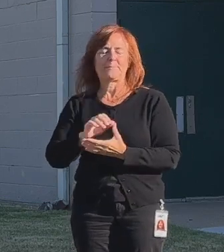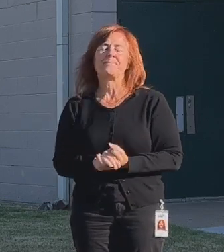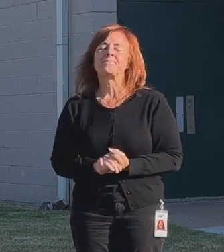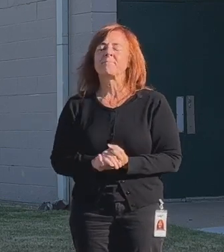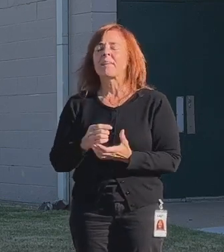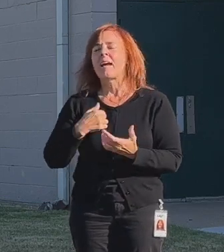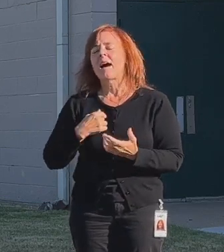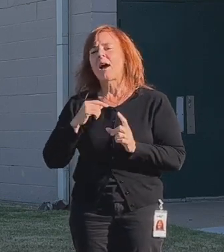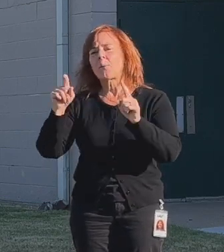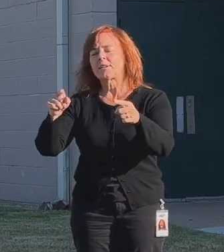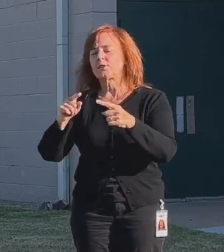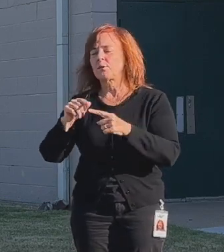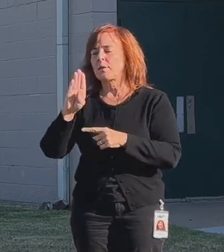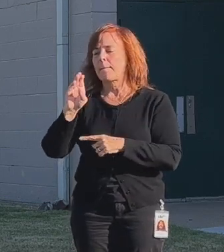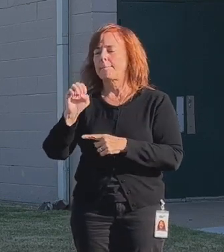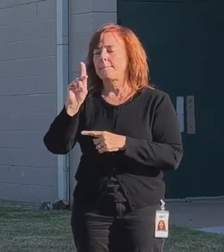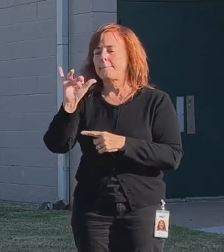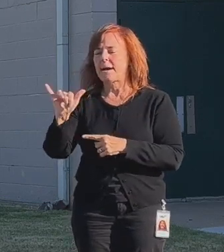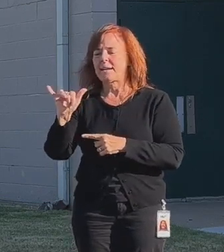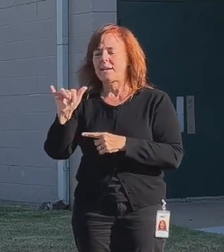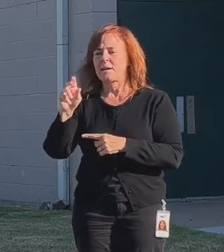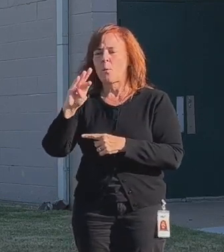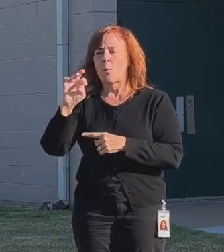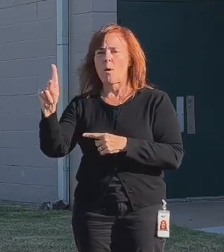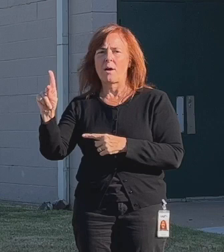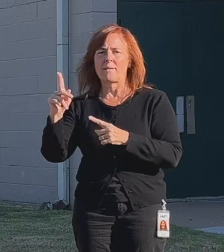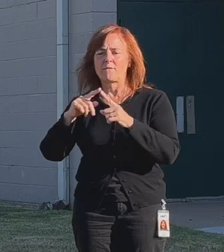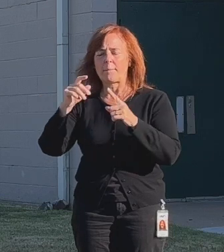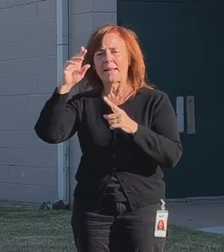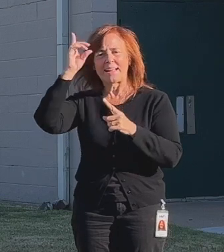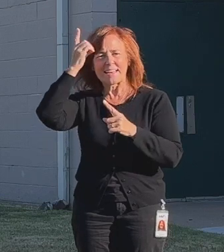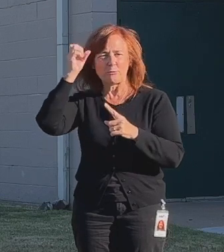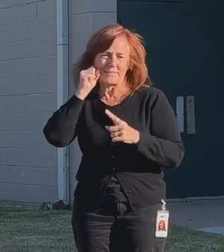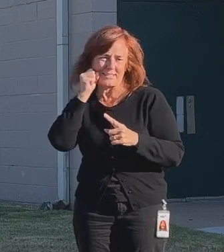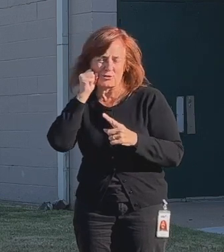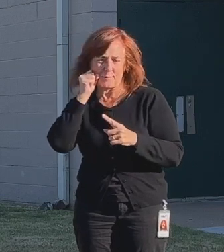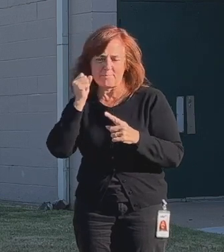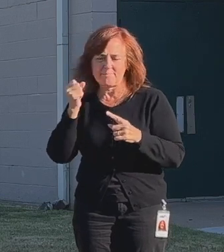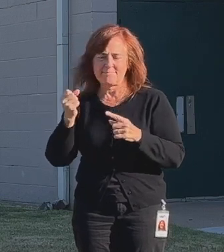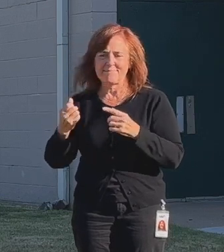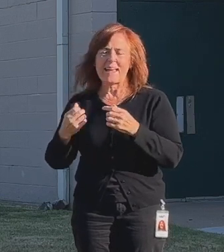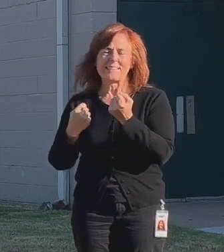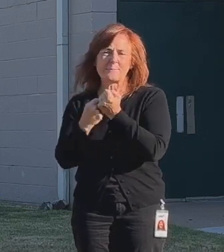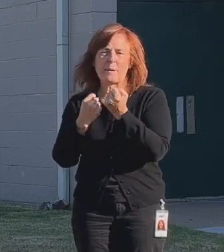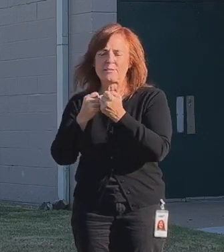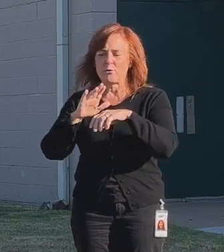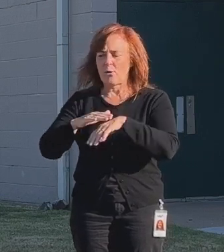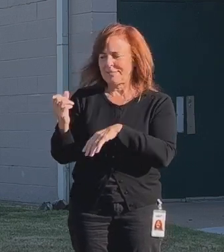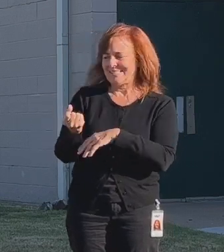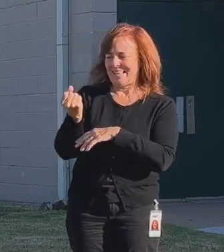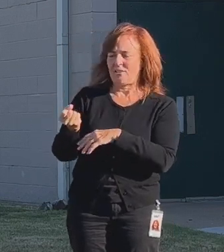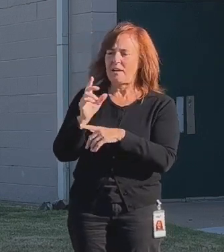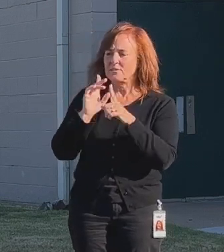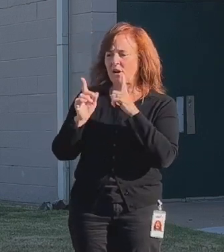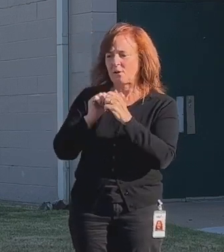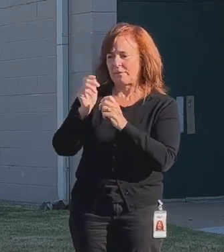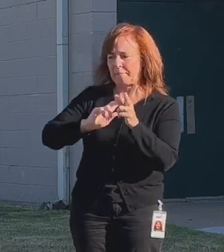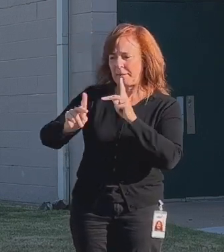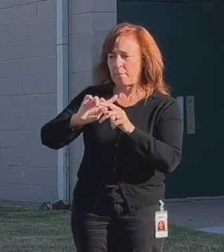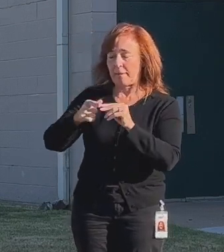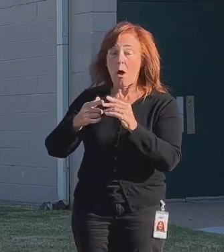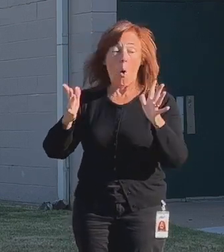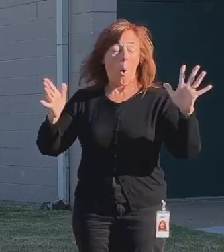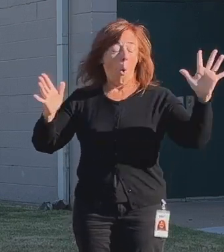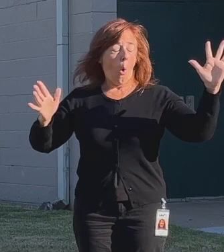out at the Buddy Walk that the Down Syndrome Association of Tulsa hosts on Saturday, and was talking with folks about this who were